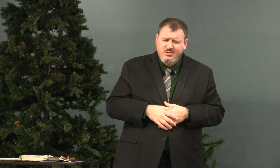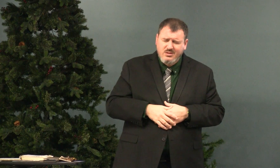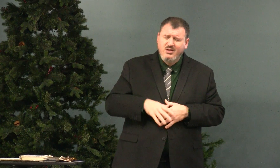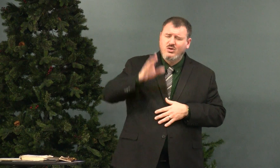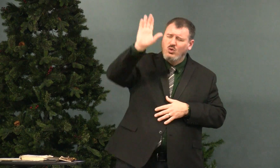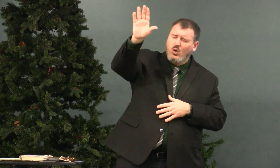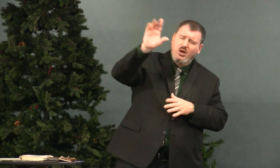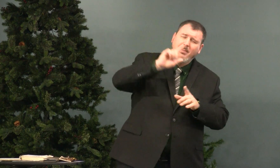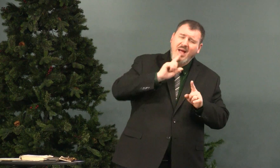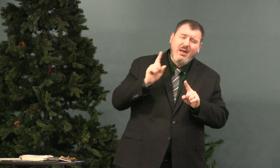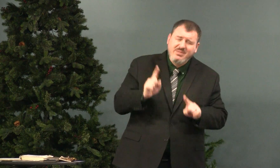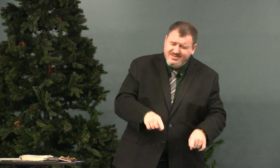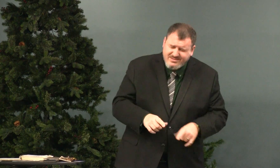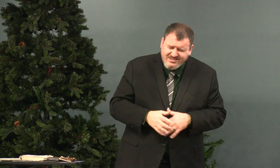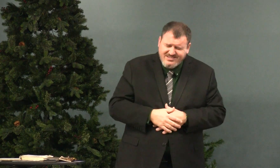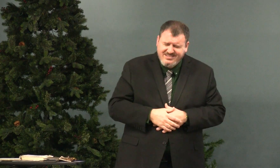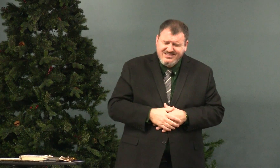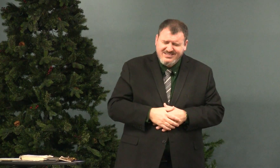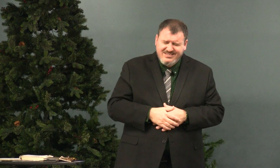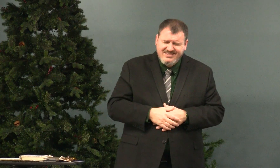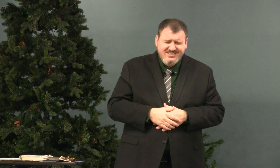and your words, your commands.